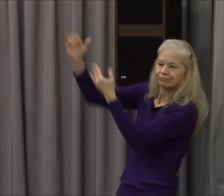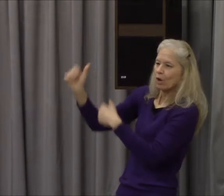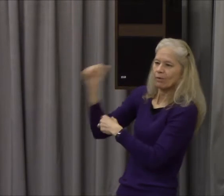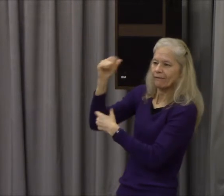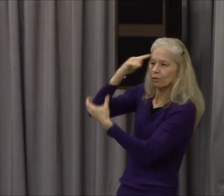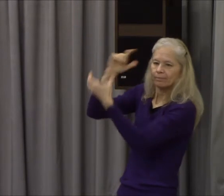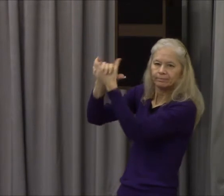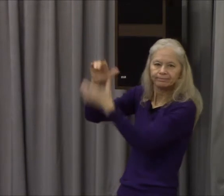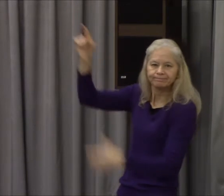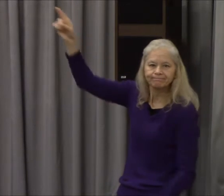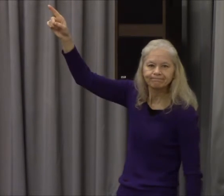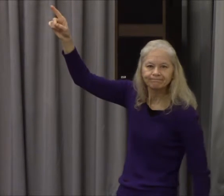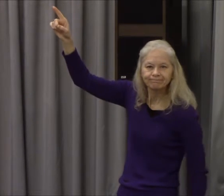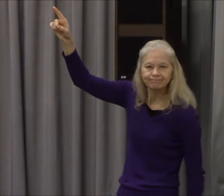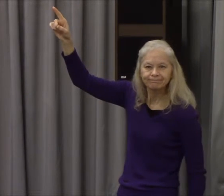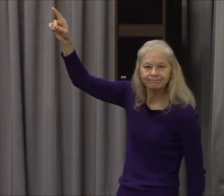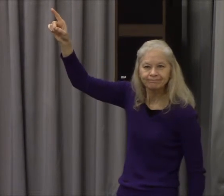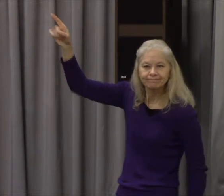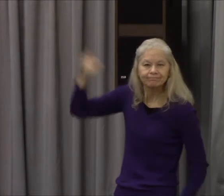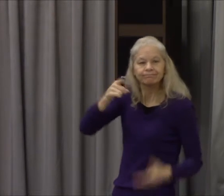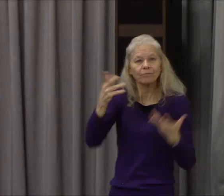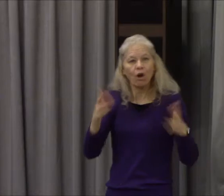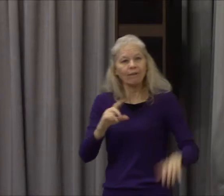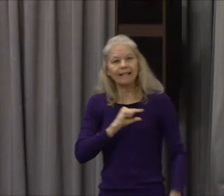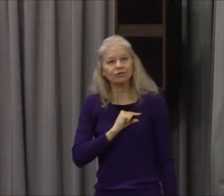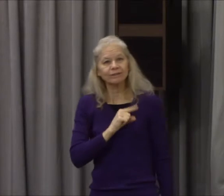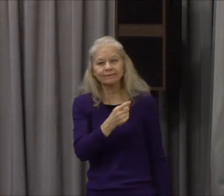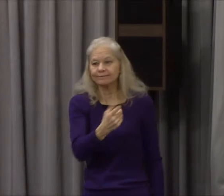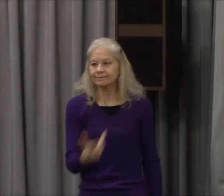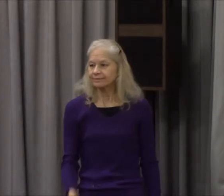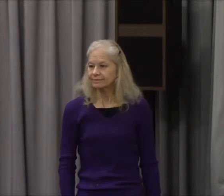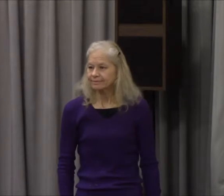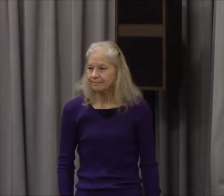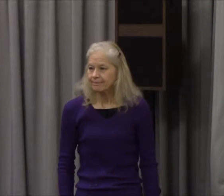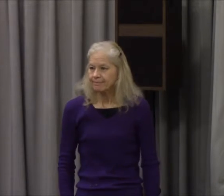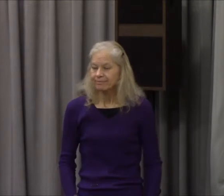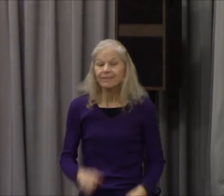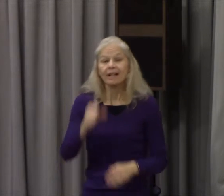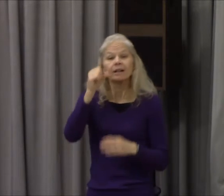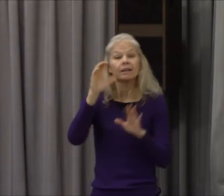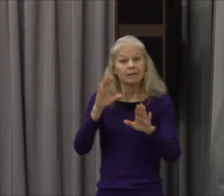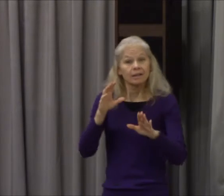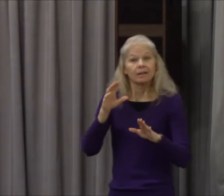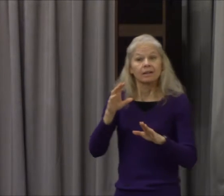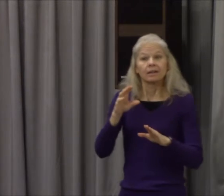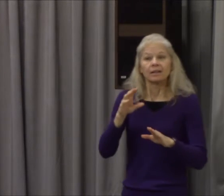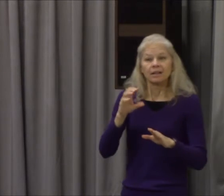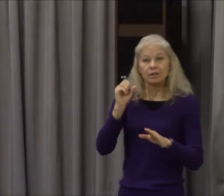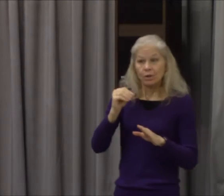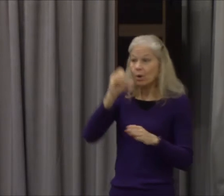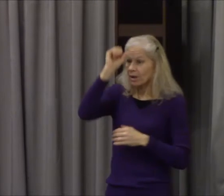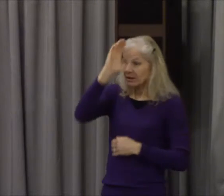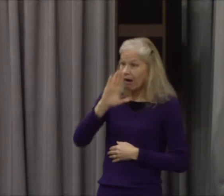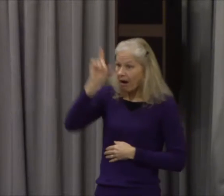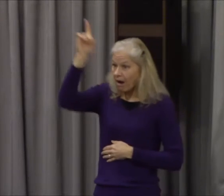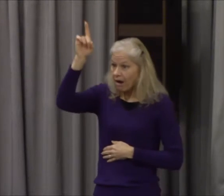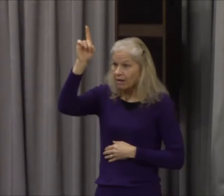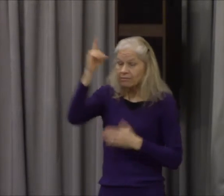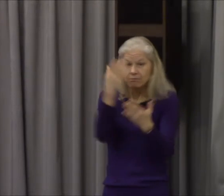by the way God he left a mark in history when Jesus Christ came we read